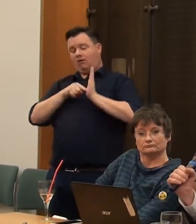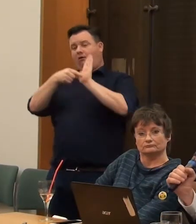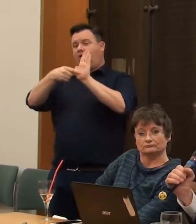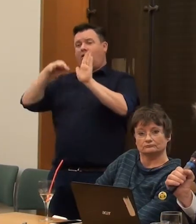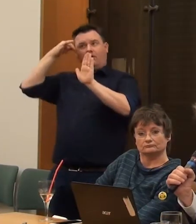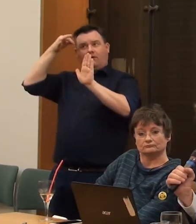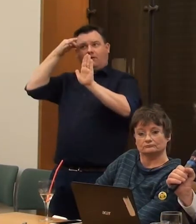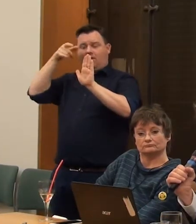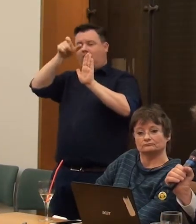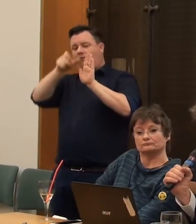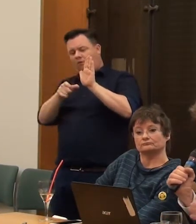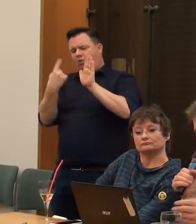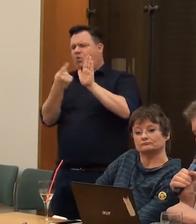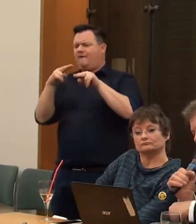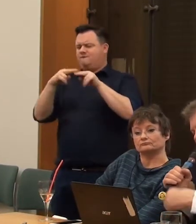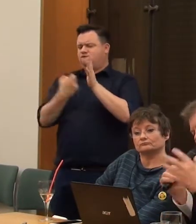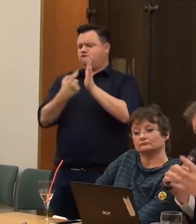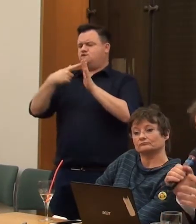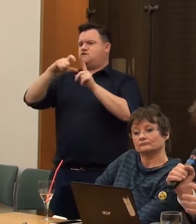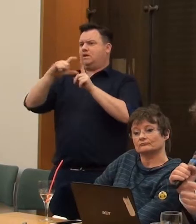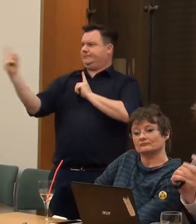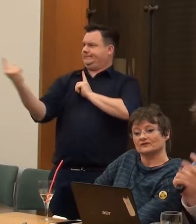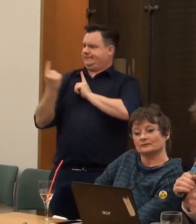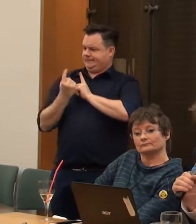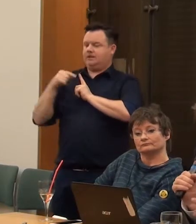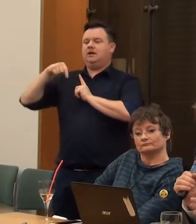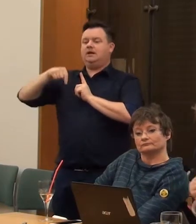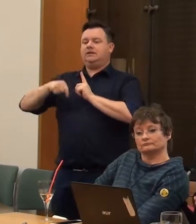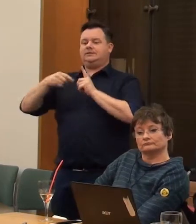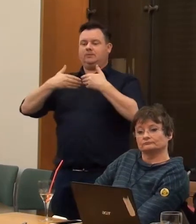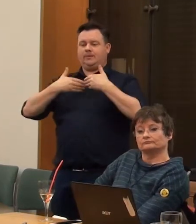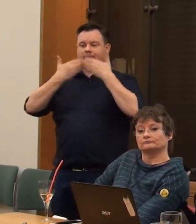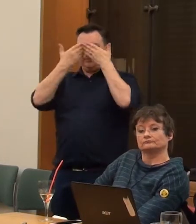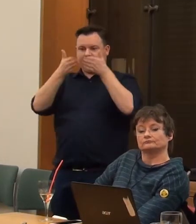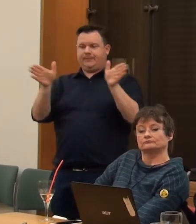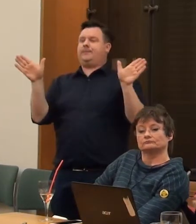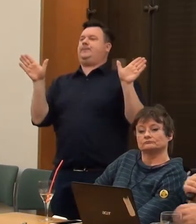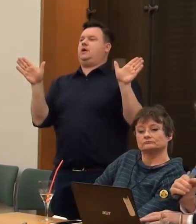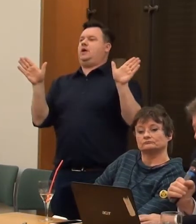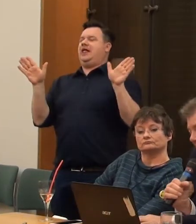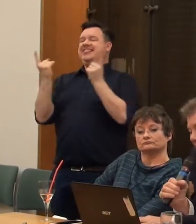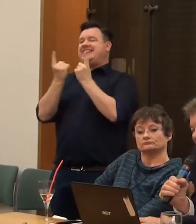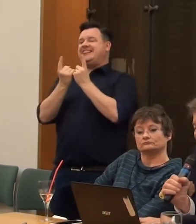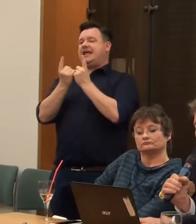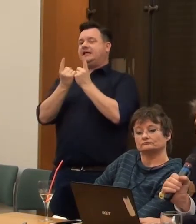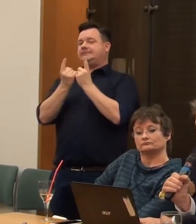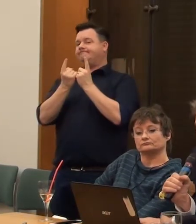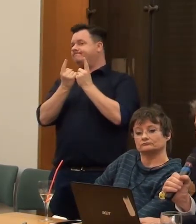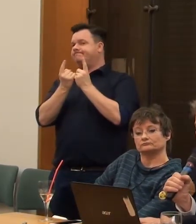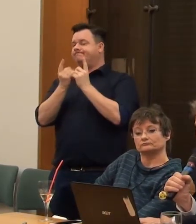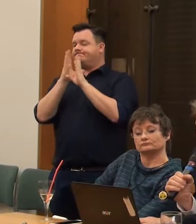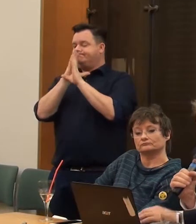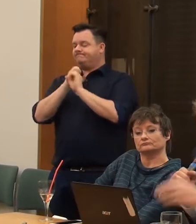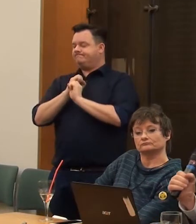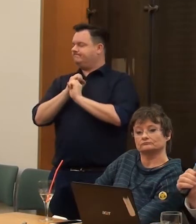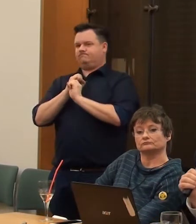Fred, who comes up to her. And so, you know, this is the opening up of the things that we are not allowed to talk about, and I think they're very important.